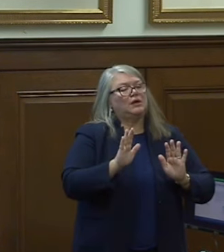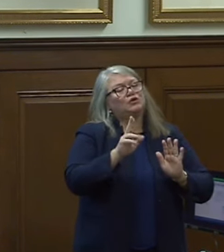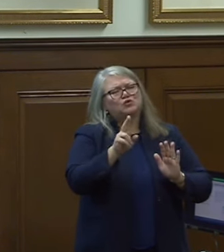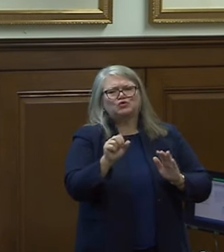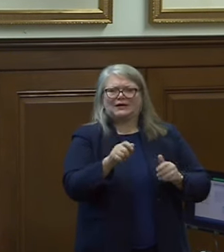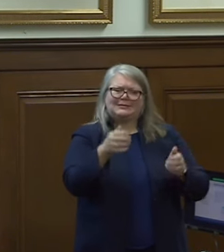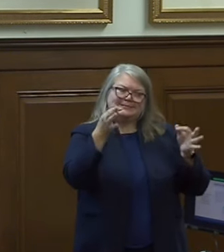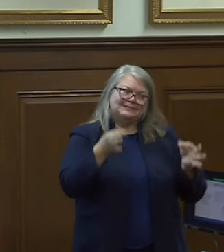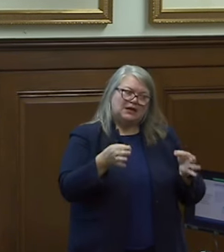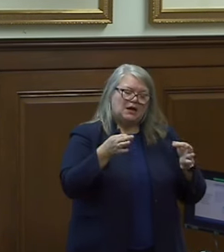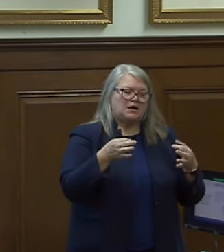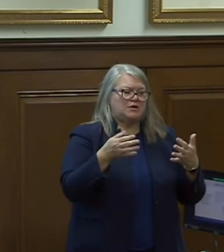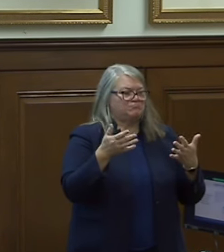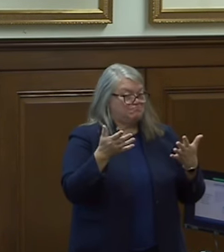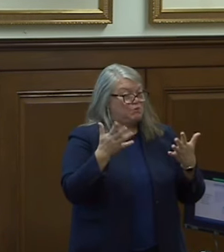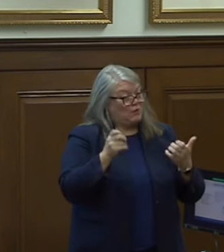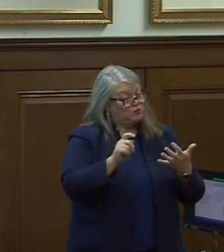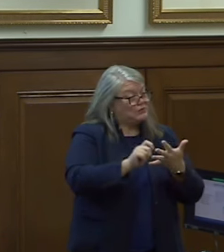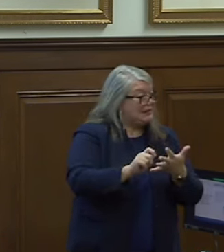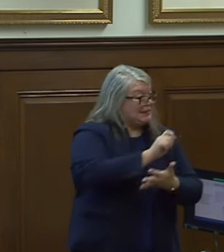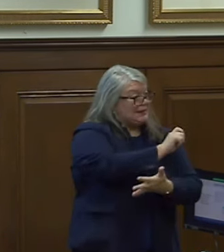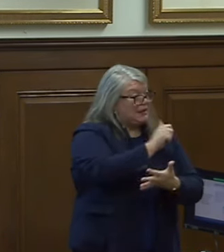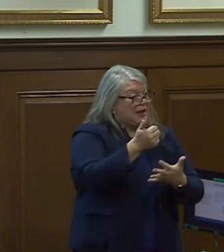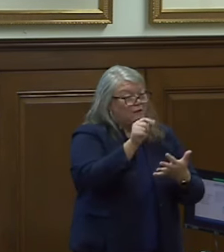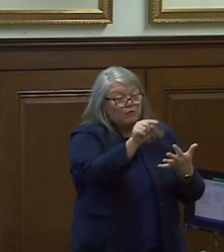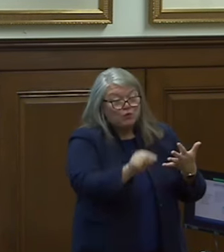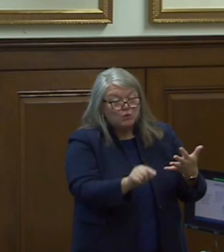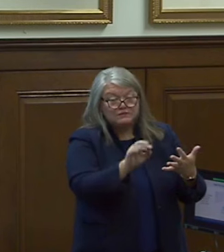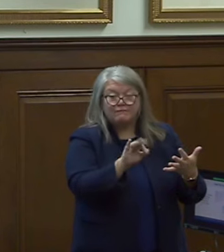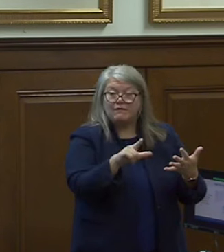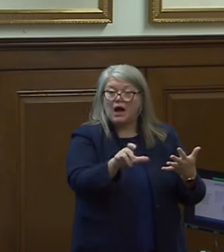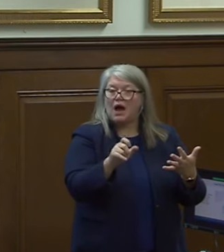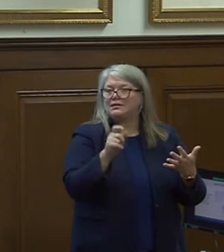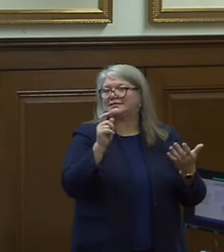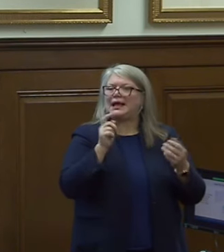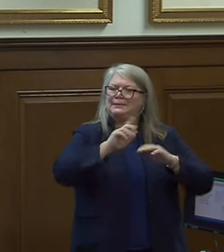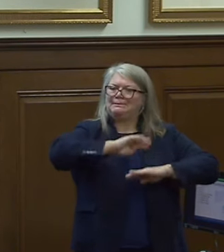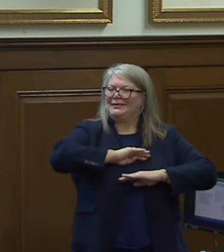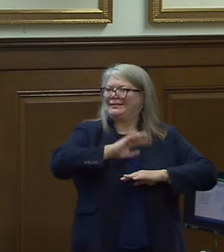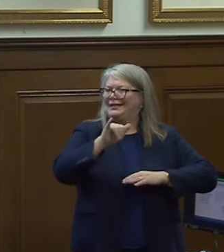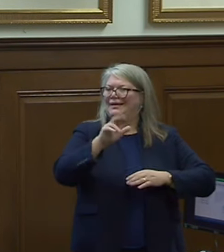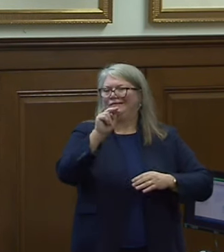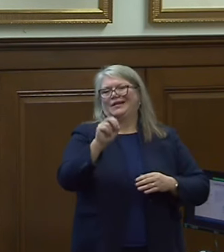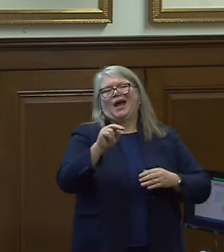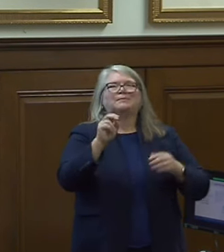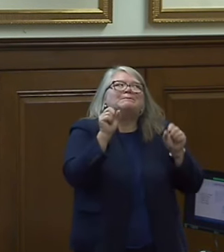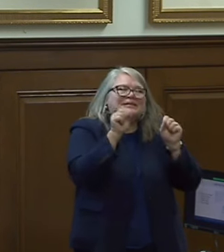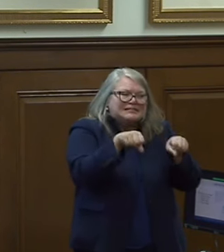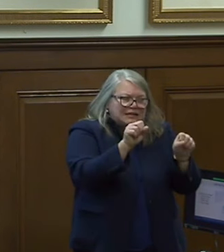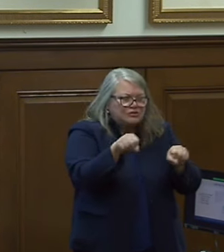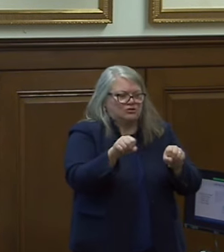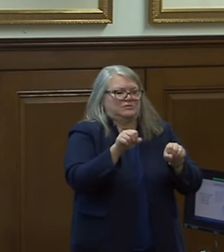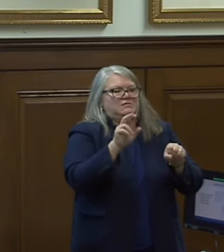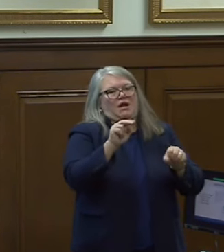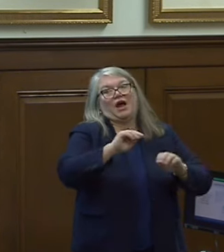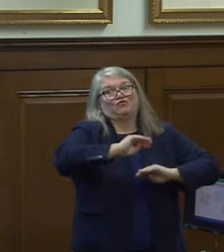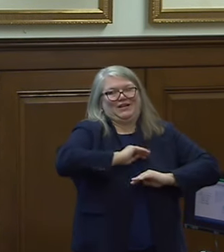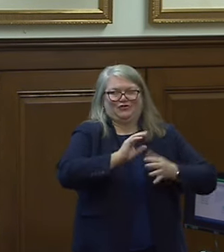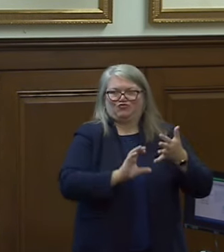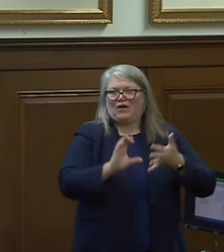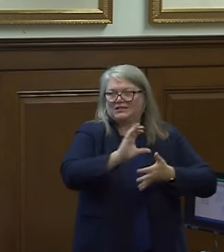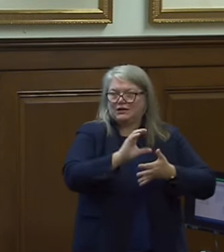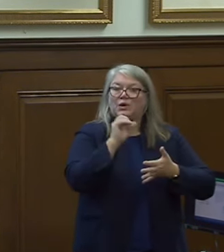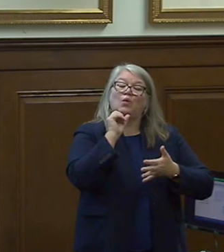decide whether they would like to delete any of the files that meet these non-record well potentially non-record criteria